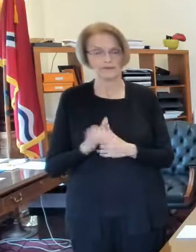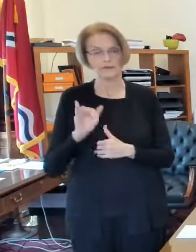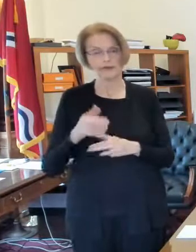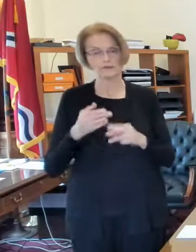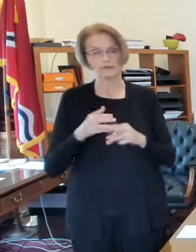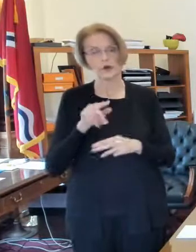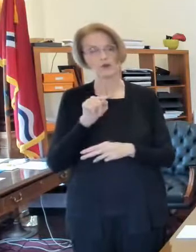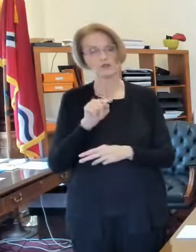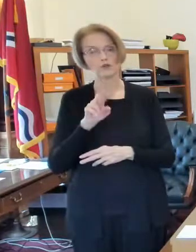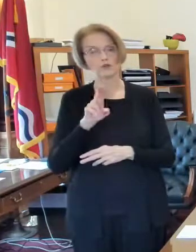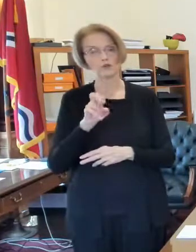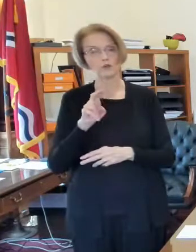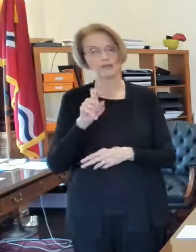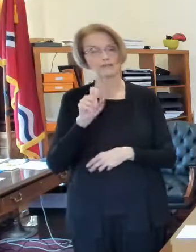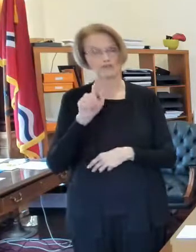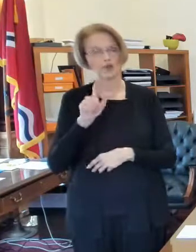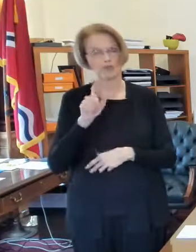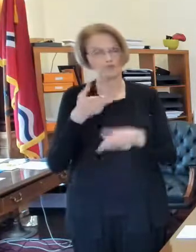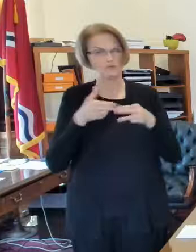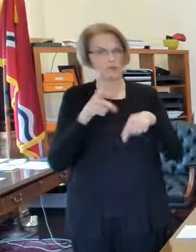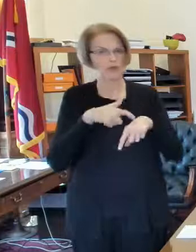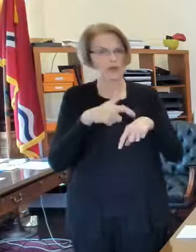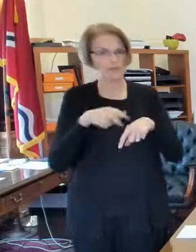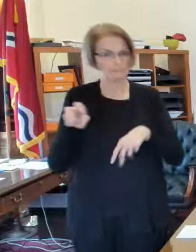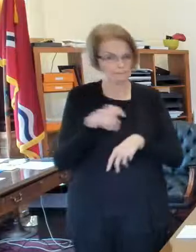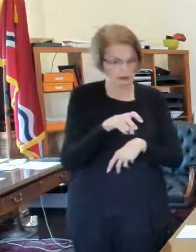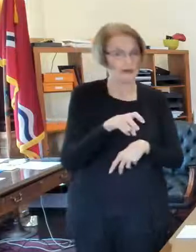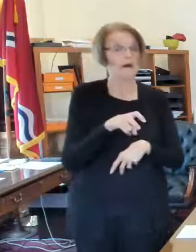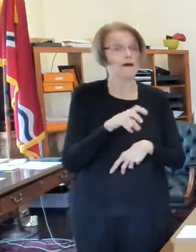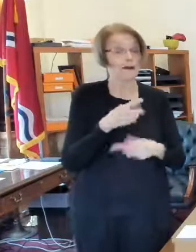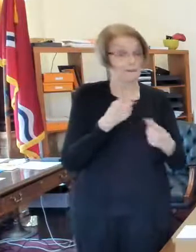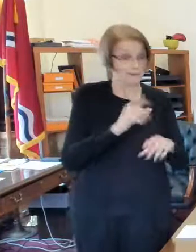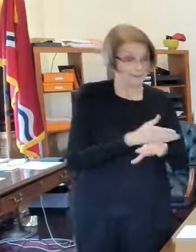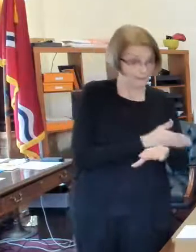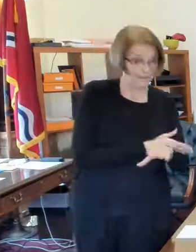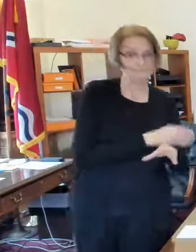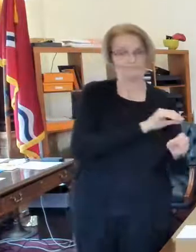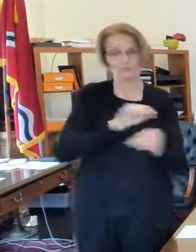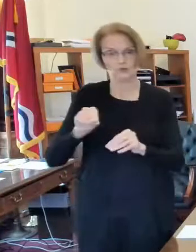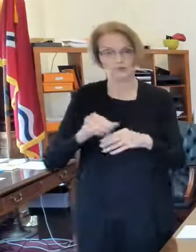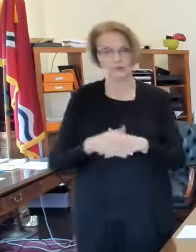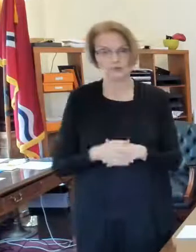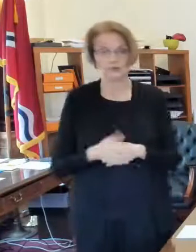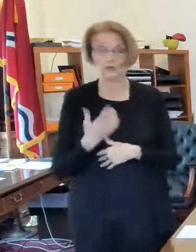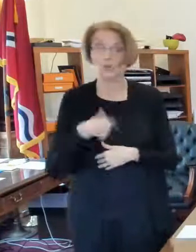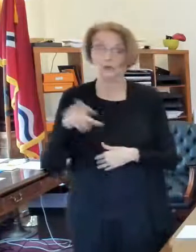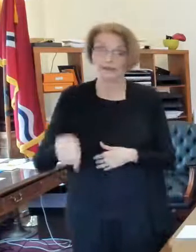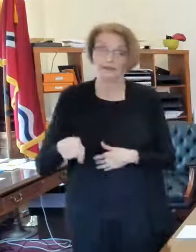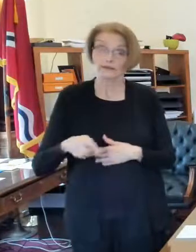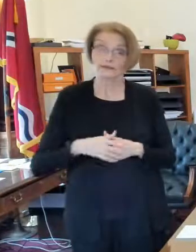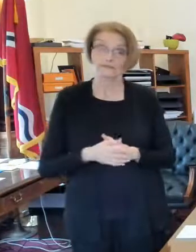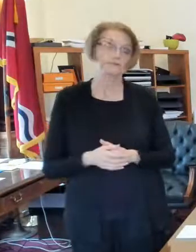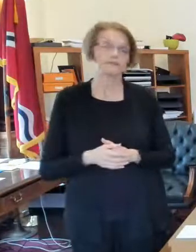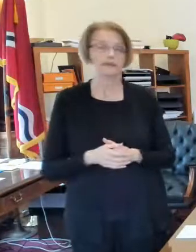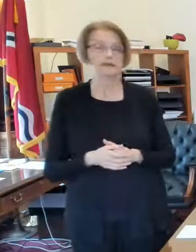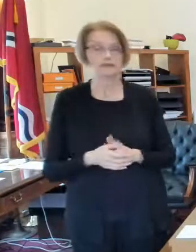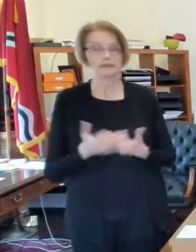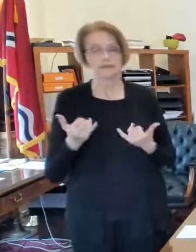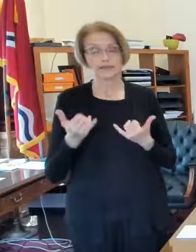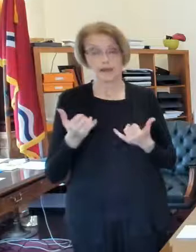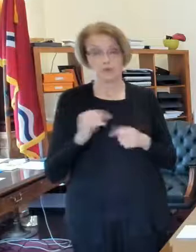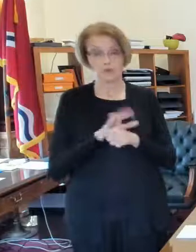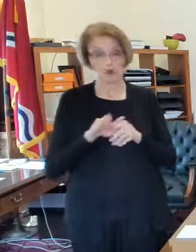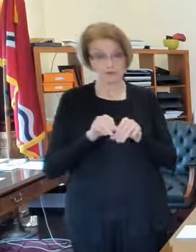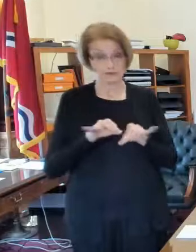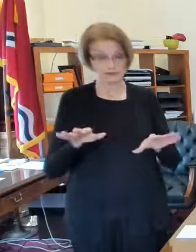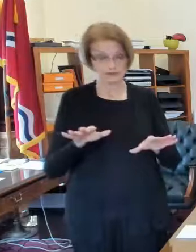uh approach but i think certainly one that's needed and considering the covid situation we